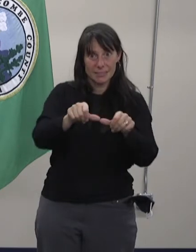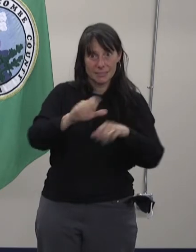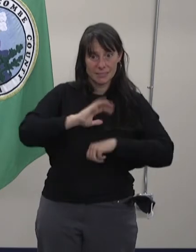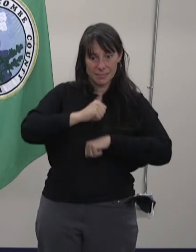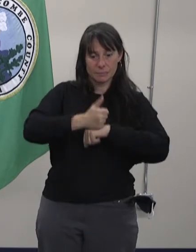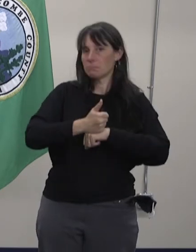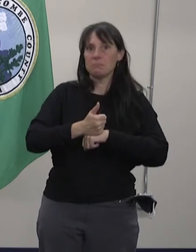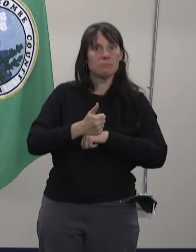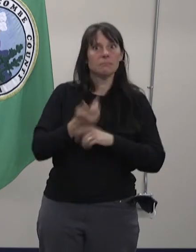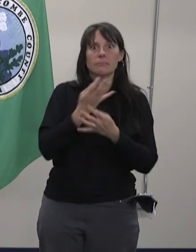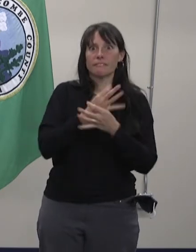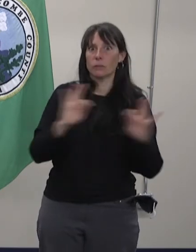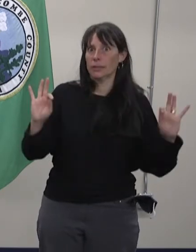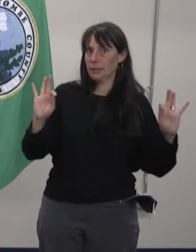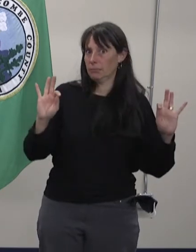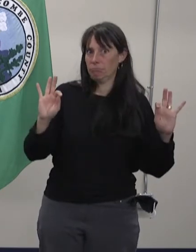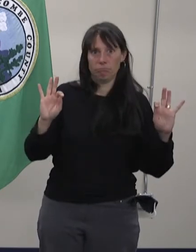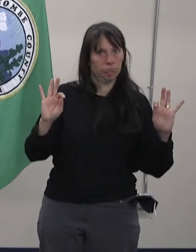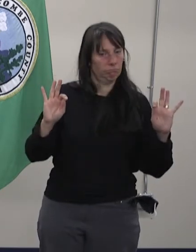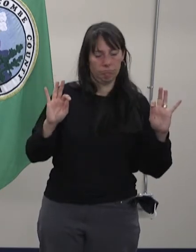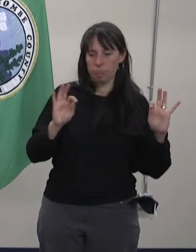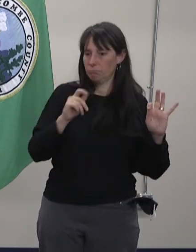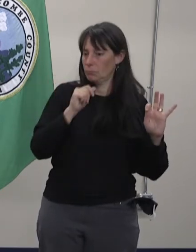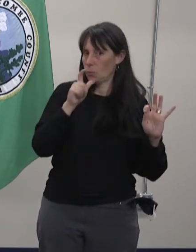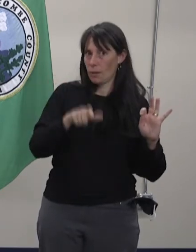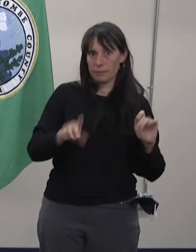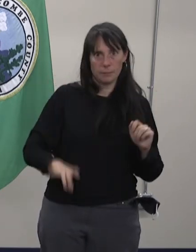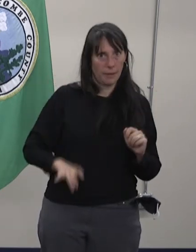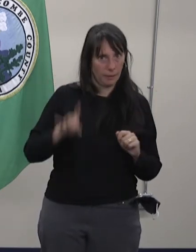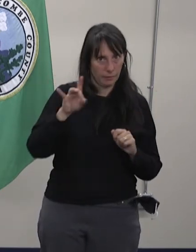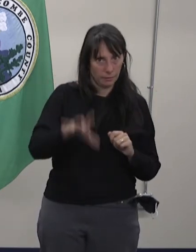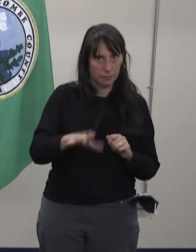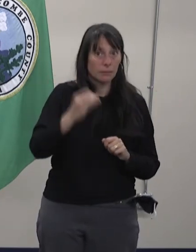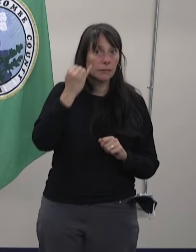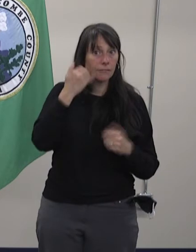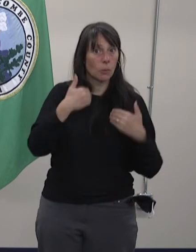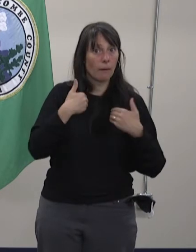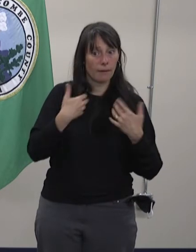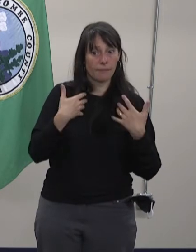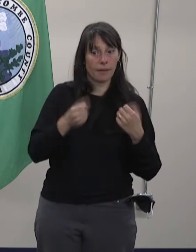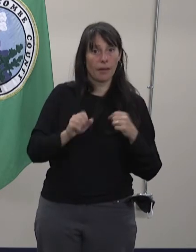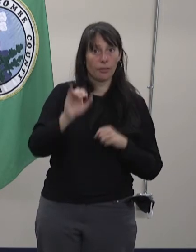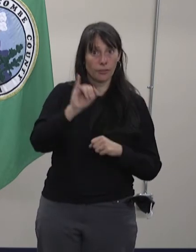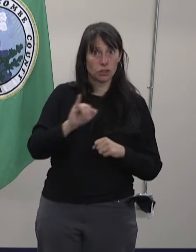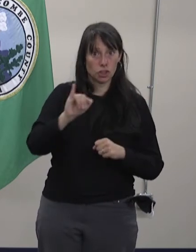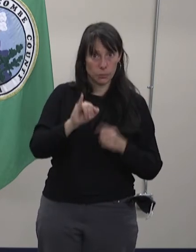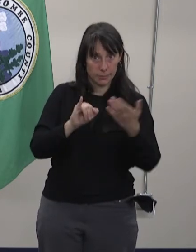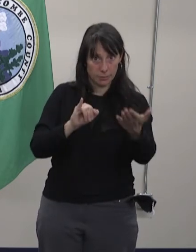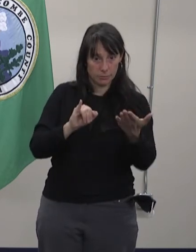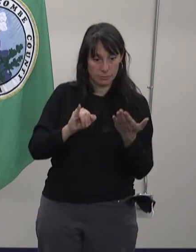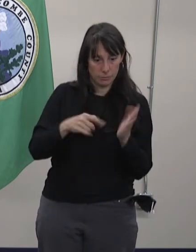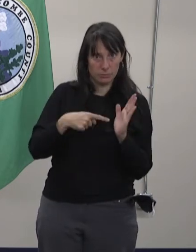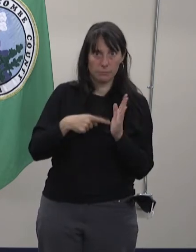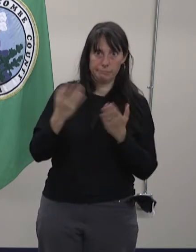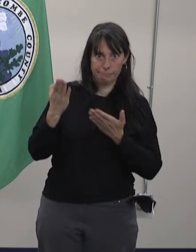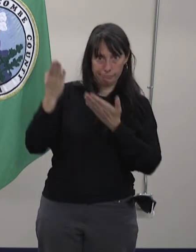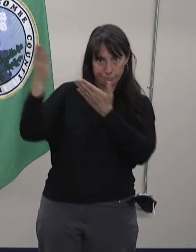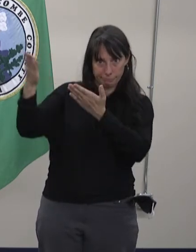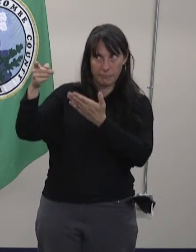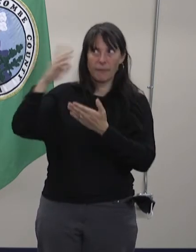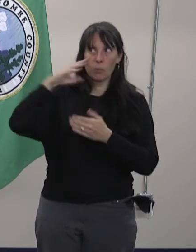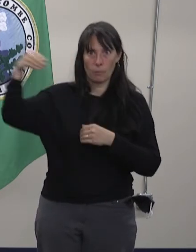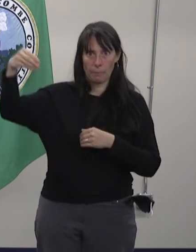and there is no out of pocket cost for testing. If you have insurance, it will be billed to cover the cost of the test.